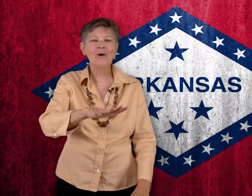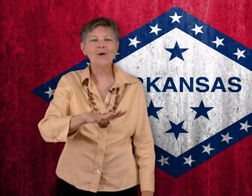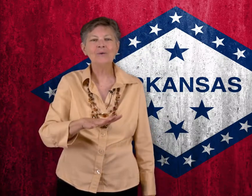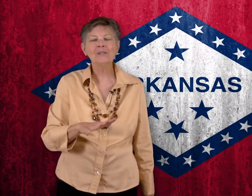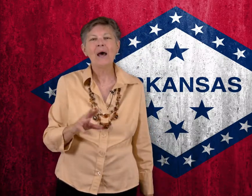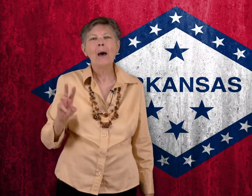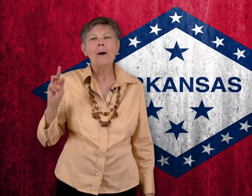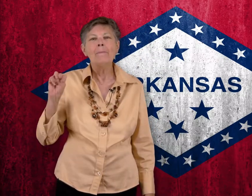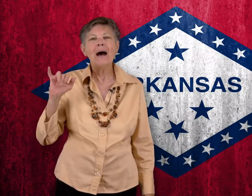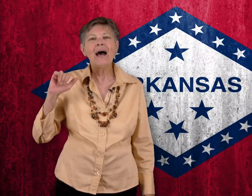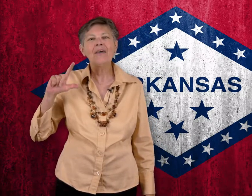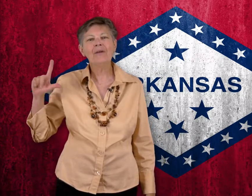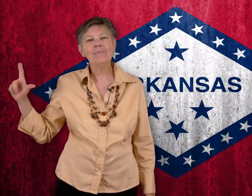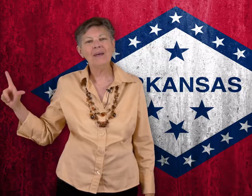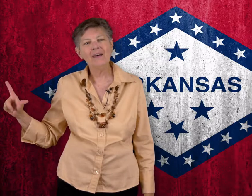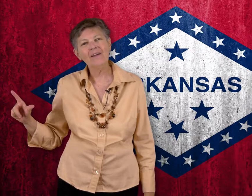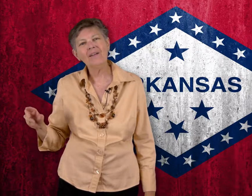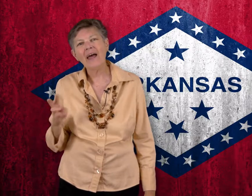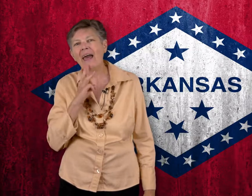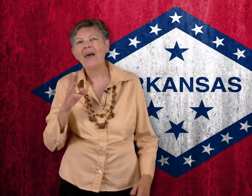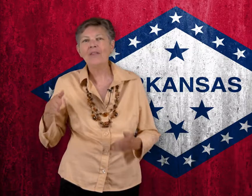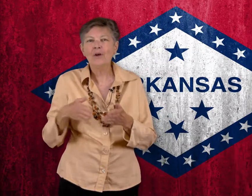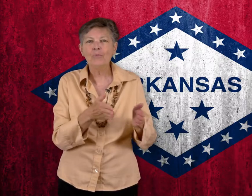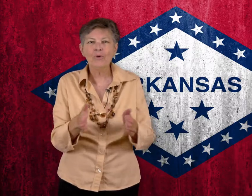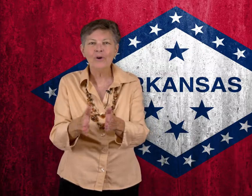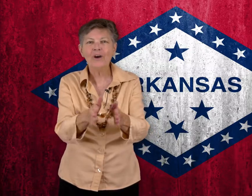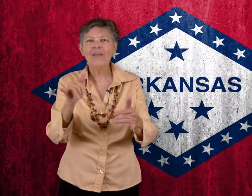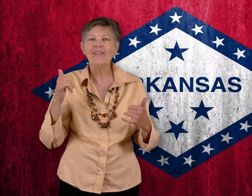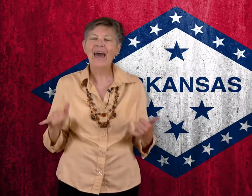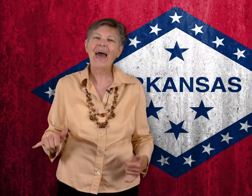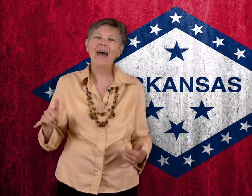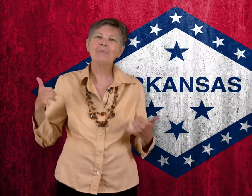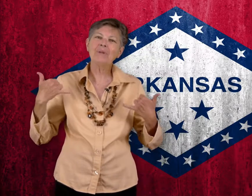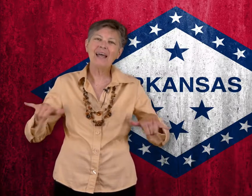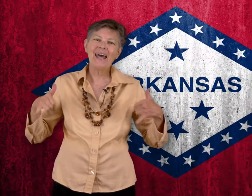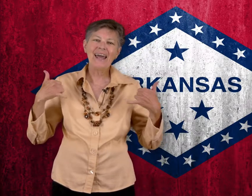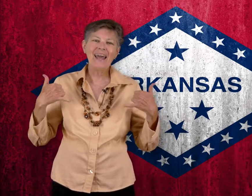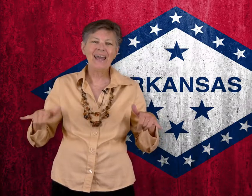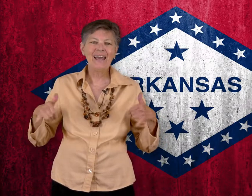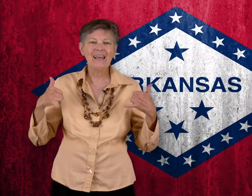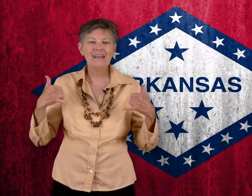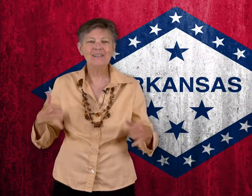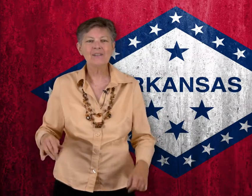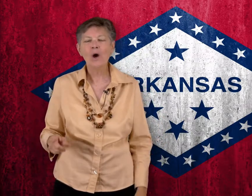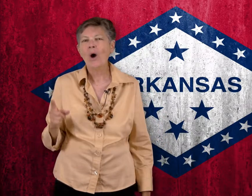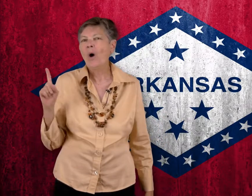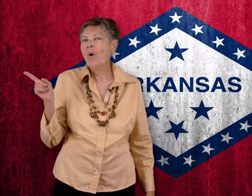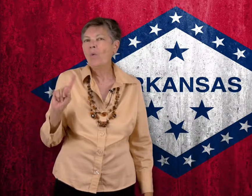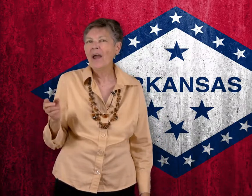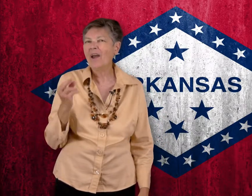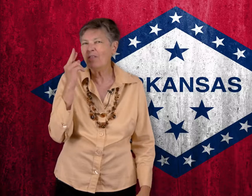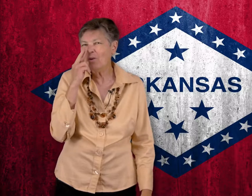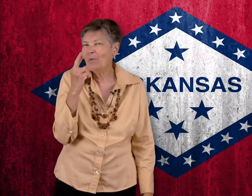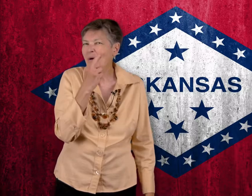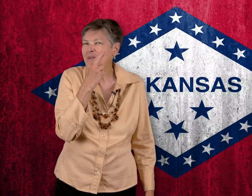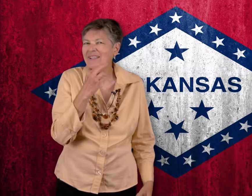By the mill and the brook that plays a place Where the roses